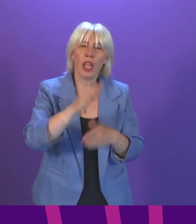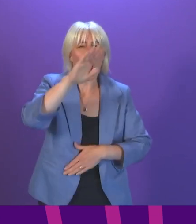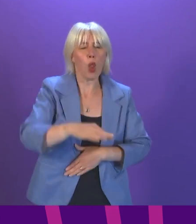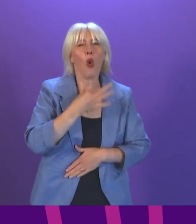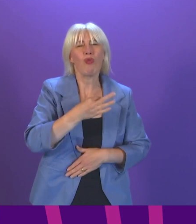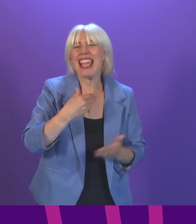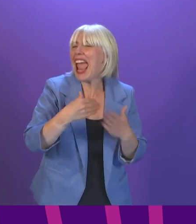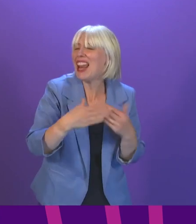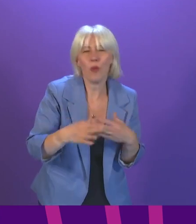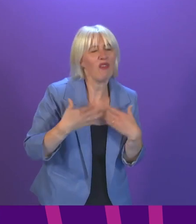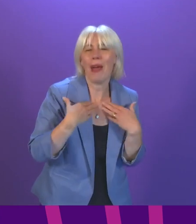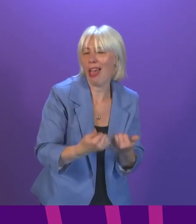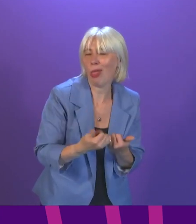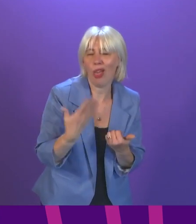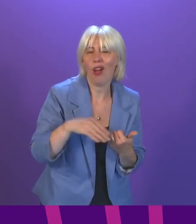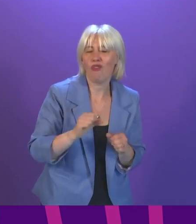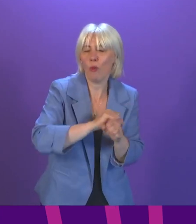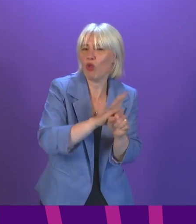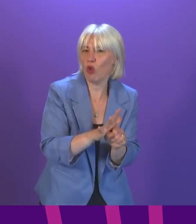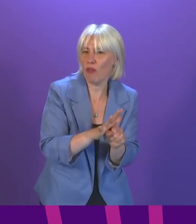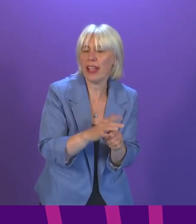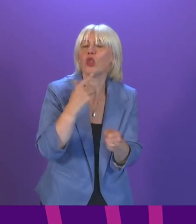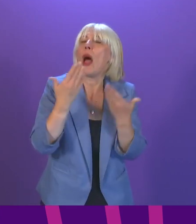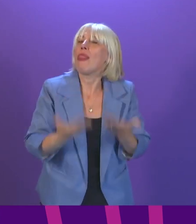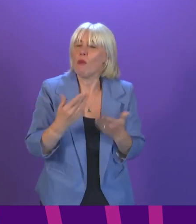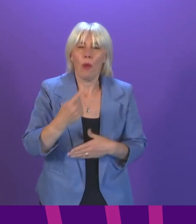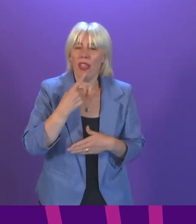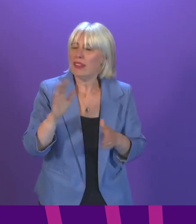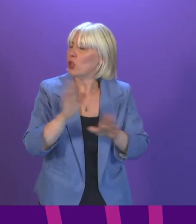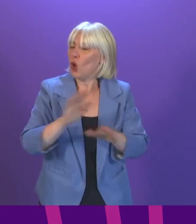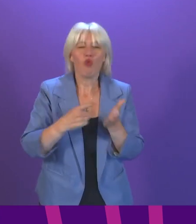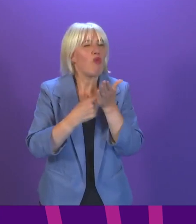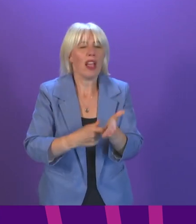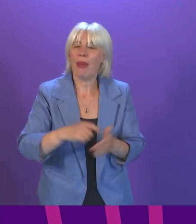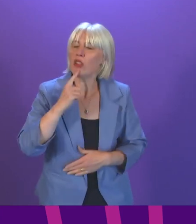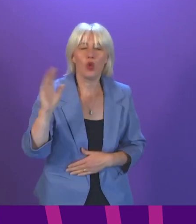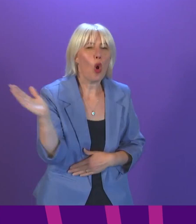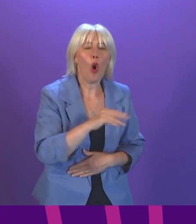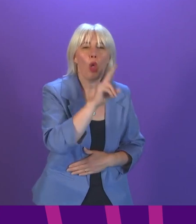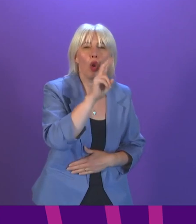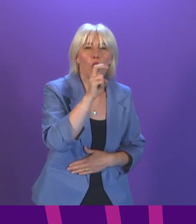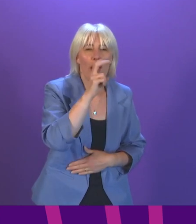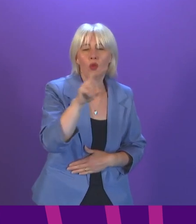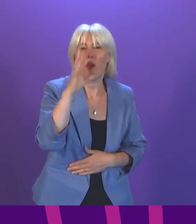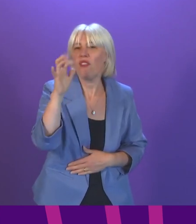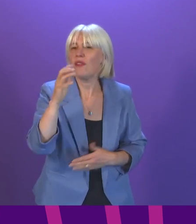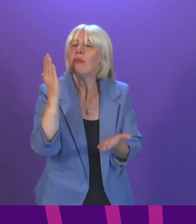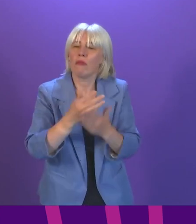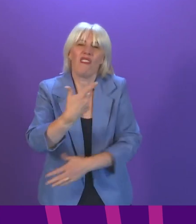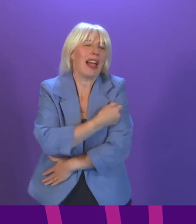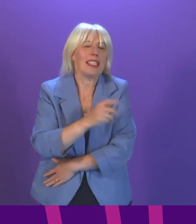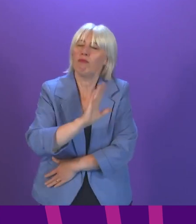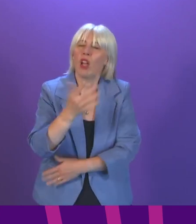virus, it has decided at this stage not to recommend that vaccination is offered to all 12 to 15-year-olds. However,